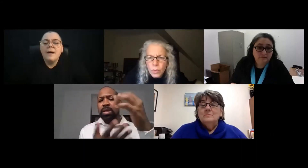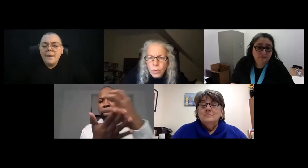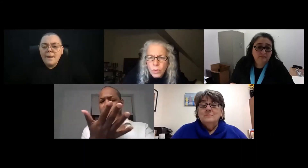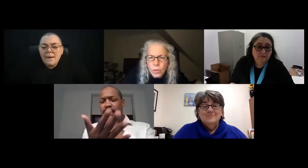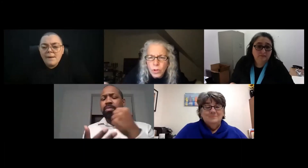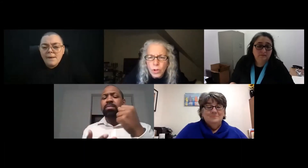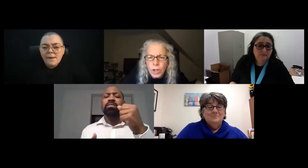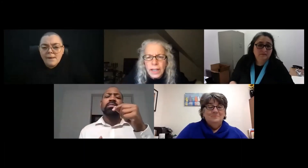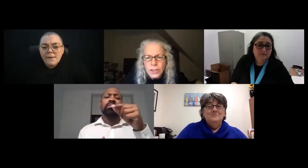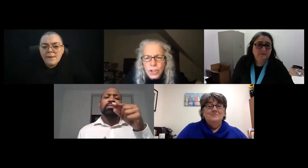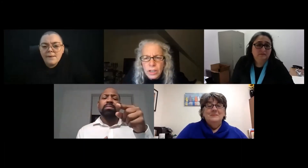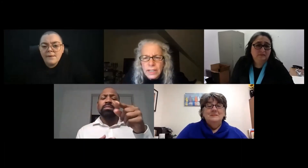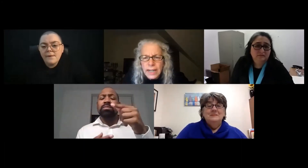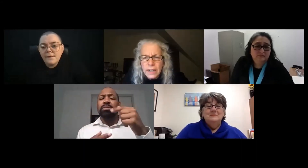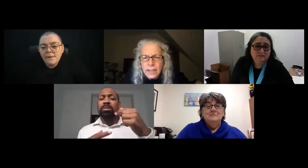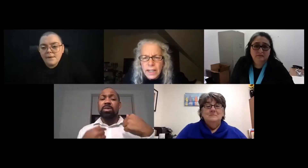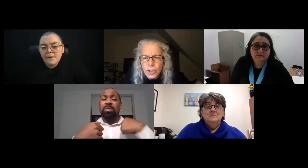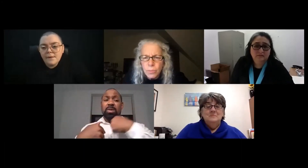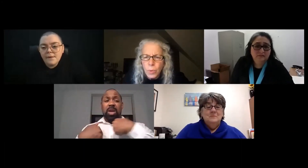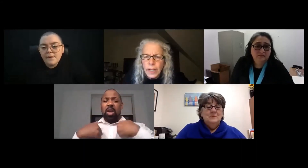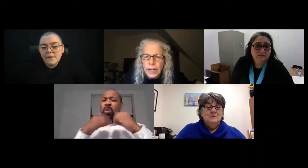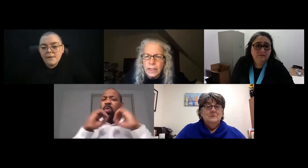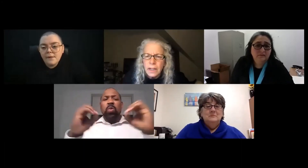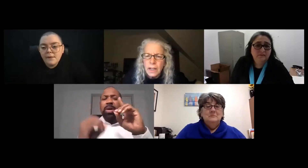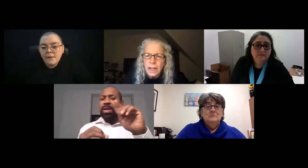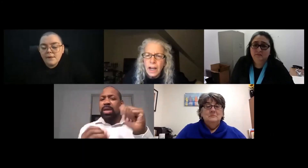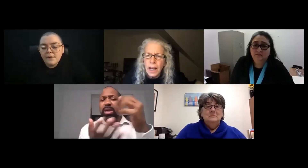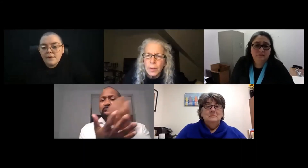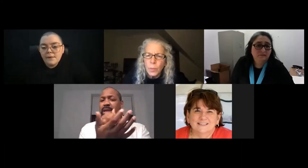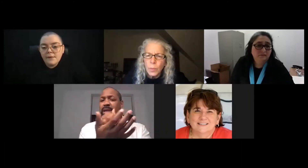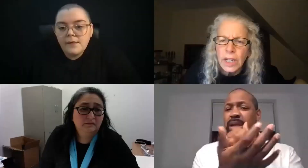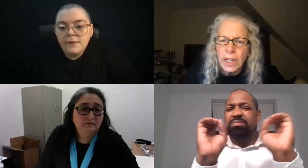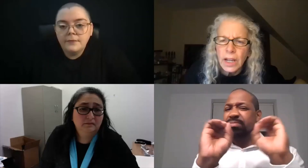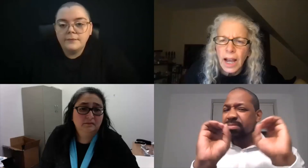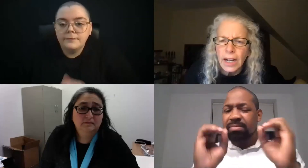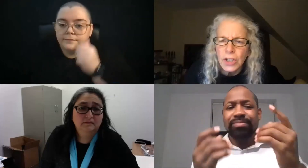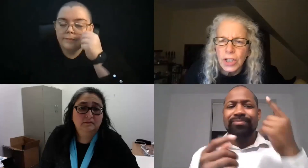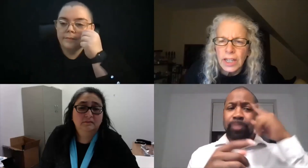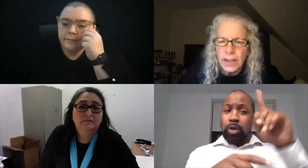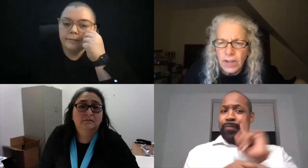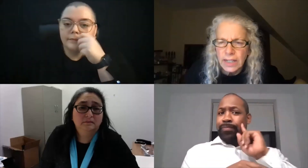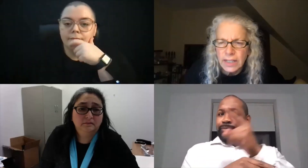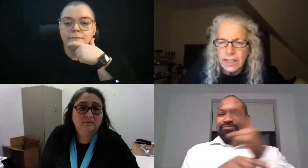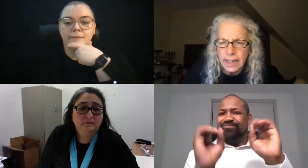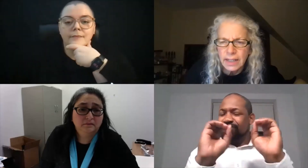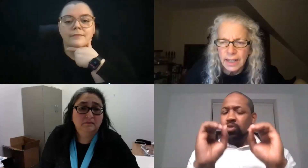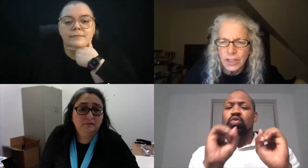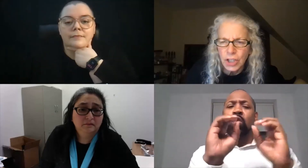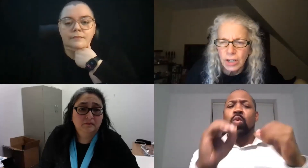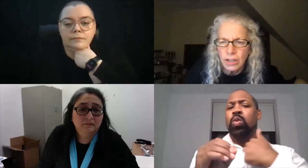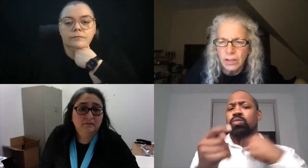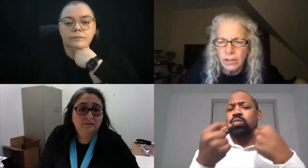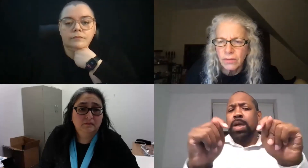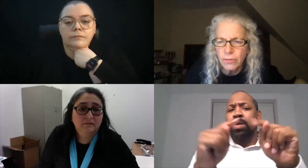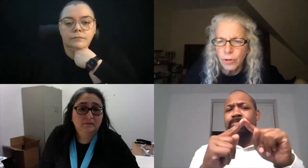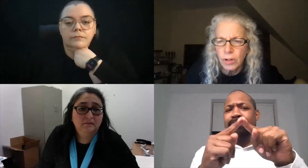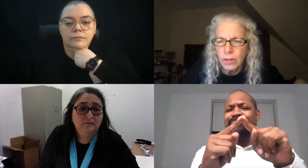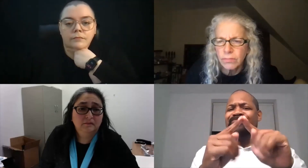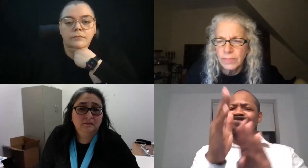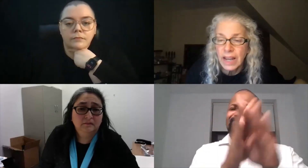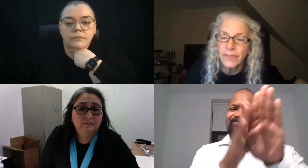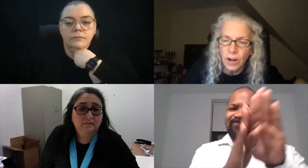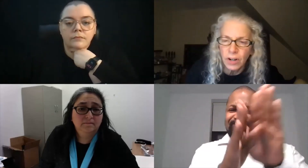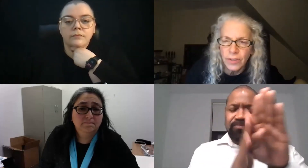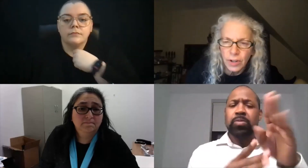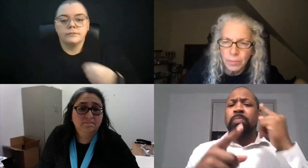So your collection data collection point. I mean, we actually have not done data collection for